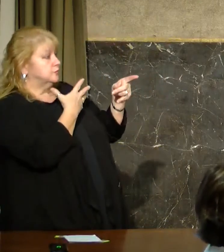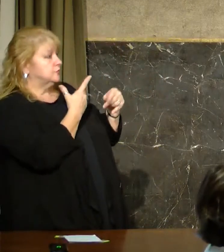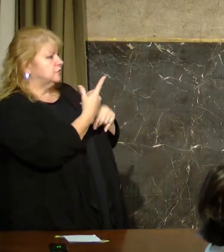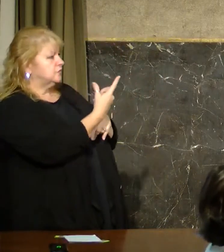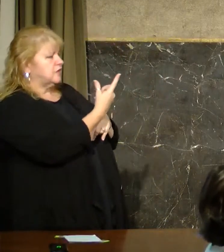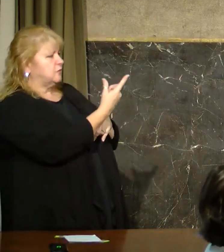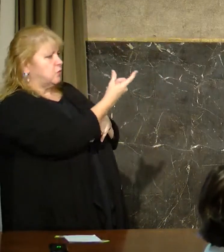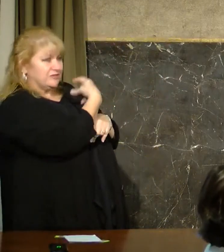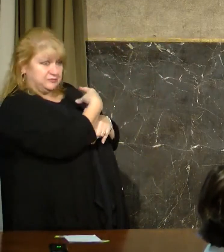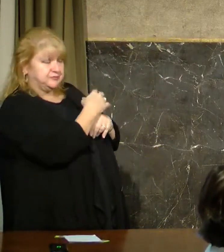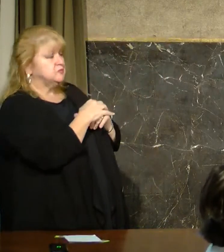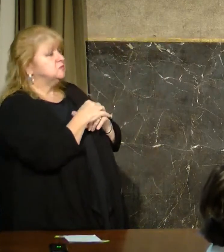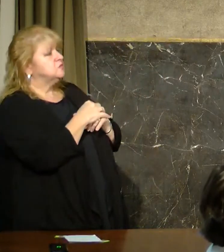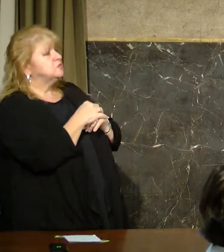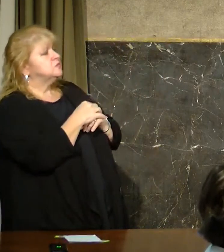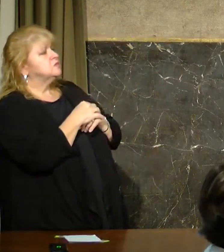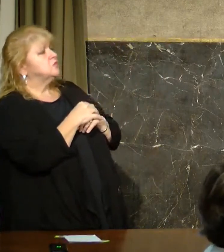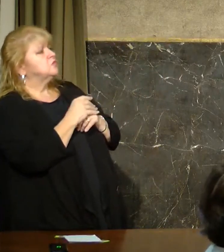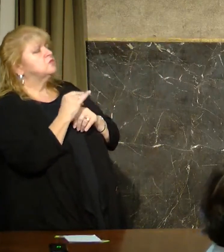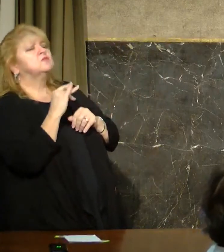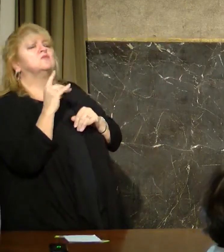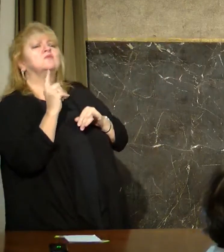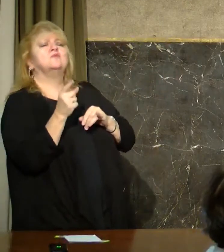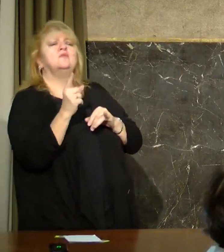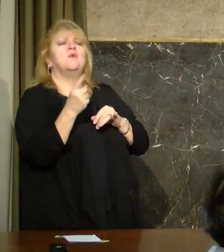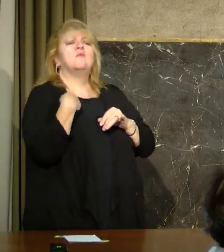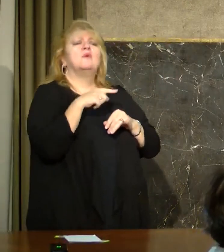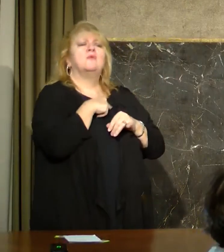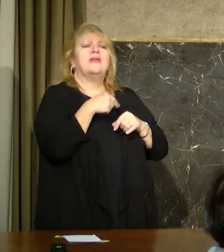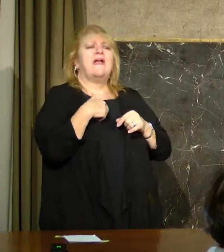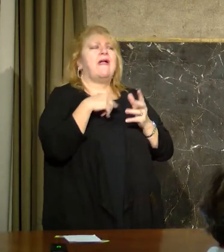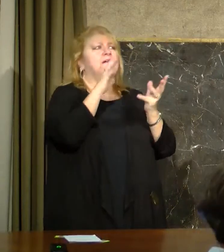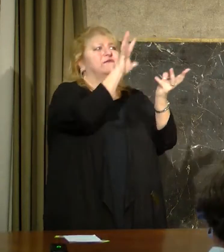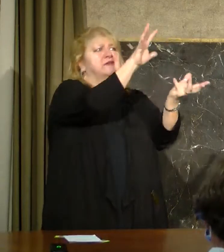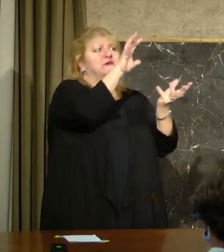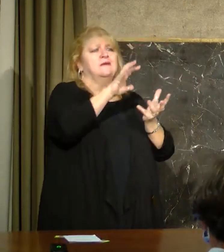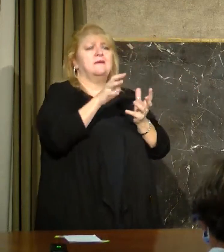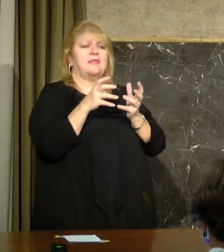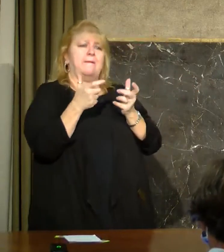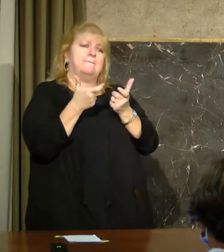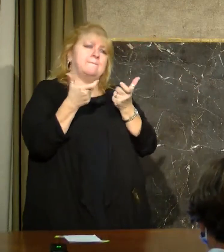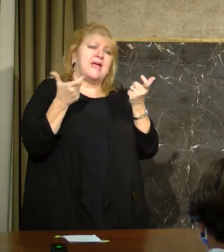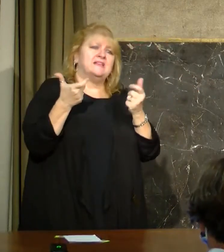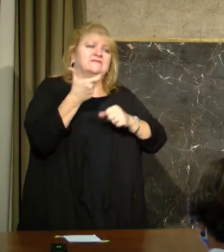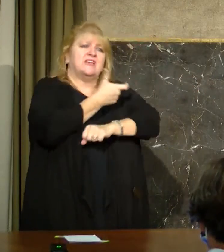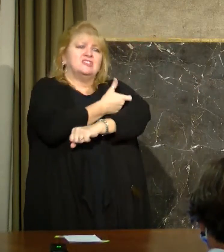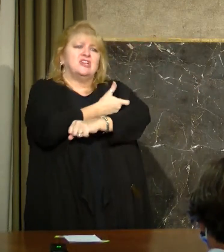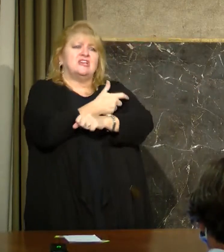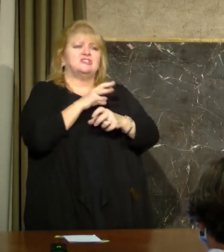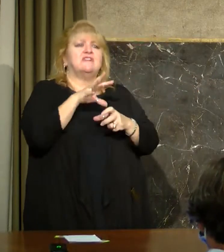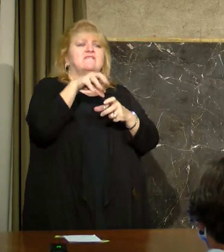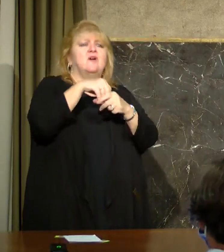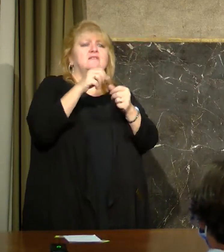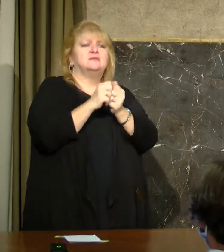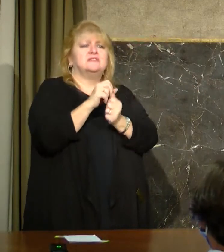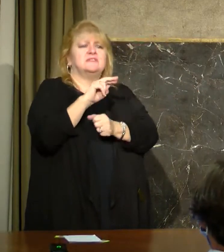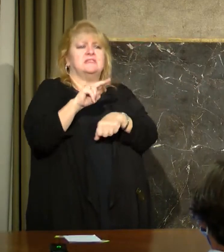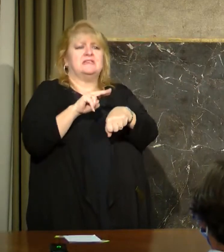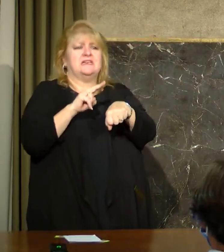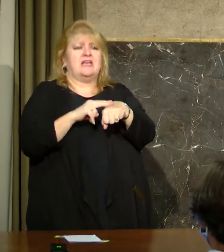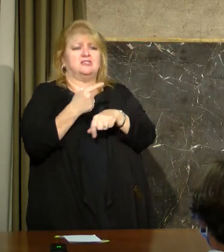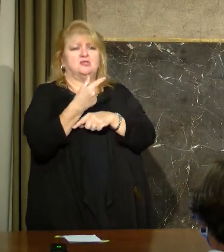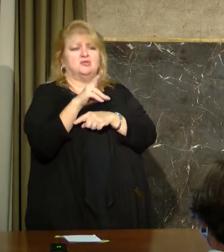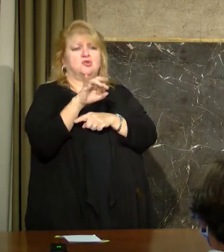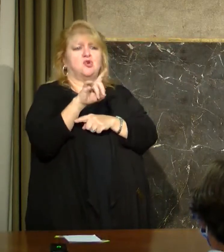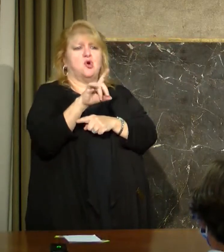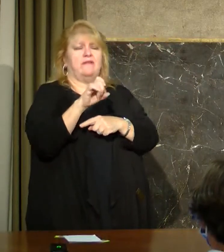we get the kinds of mass vaccination programs involving the National Guard that we've been talking about in other health conferences? But what's the timeline